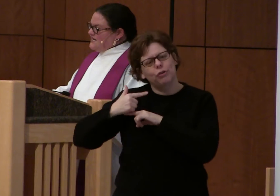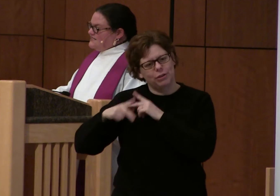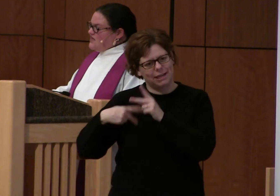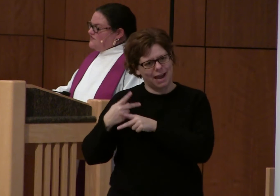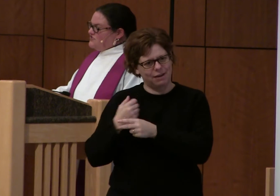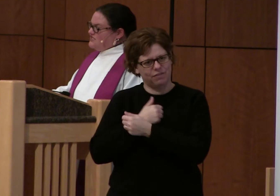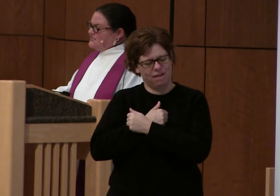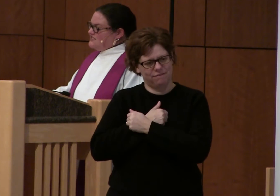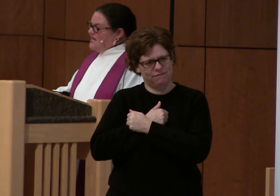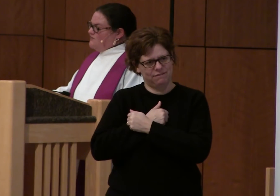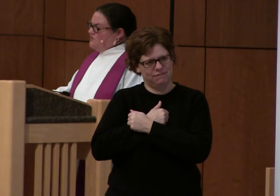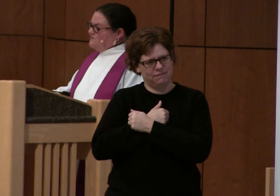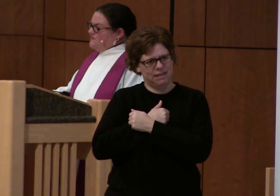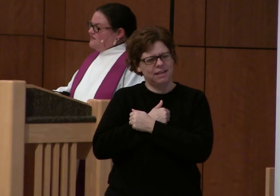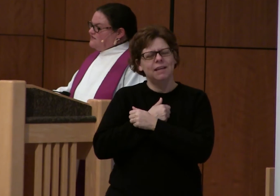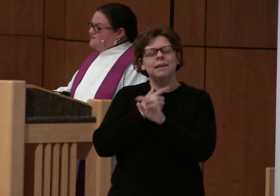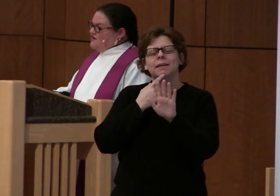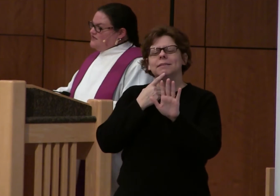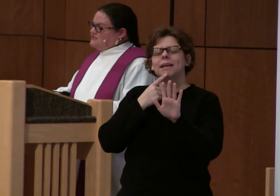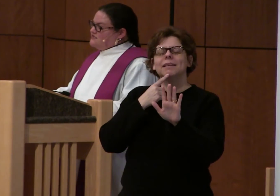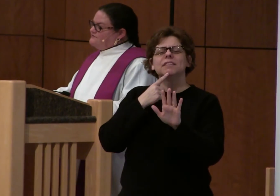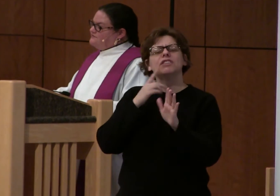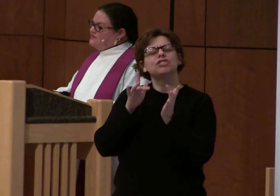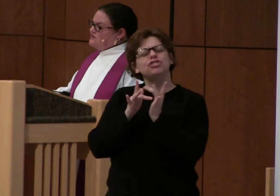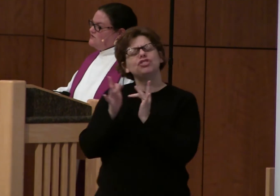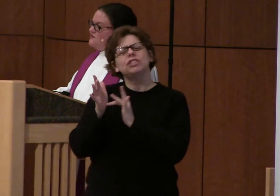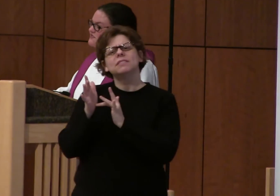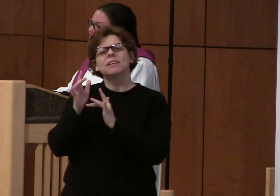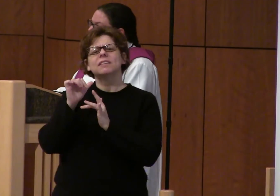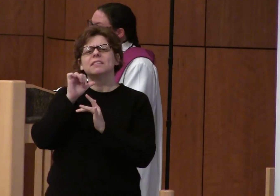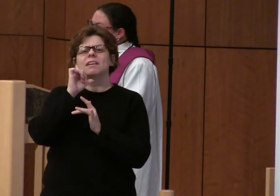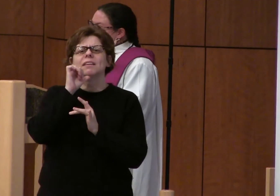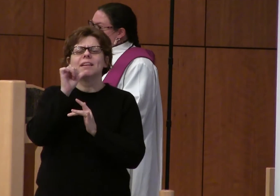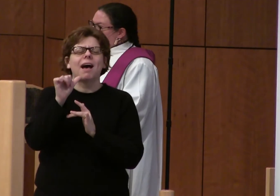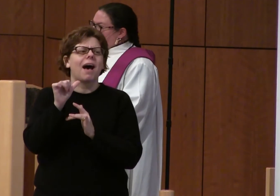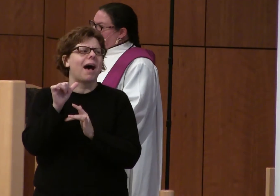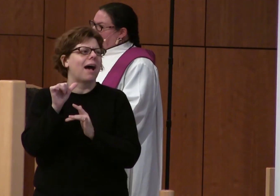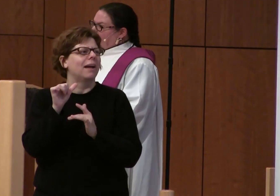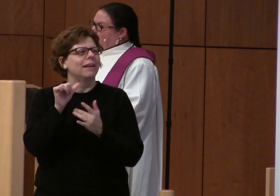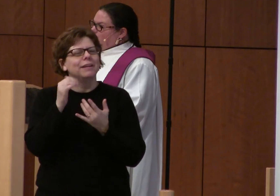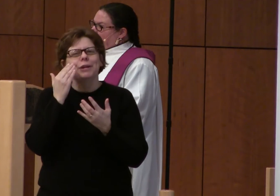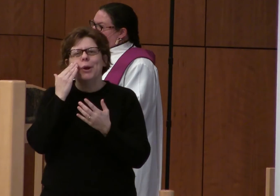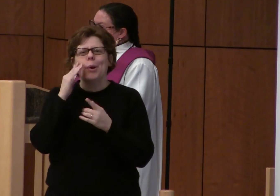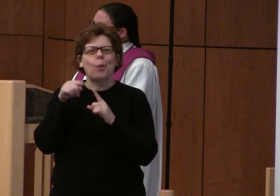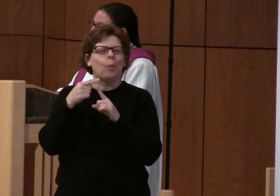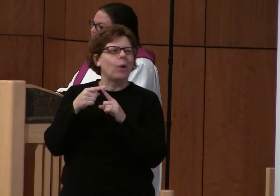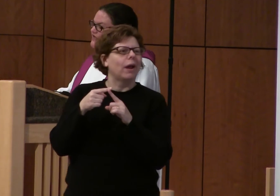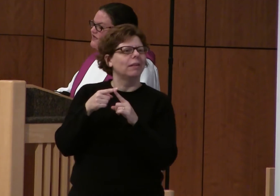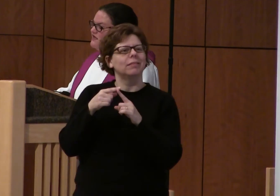He said, doubt that Jesus had warm feelings for us when the soldiers made fun of him.